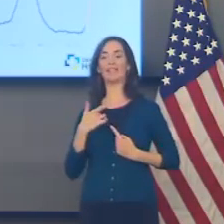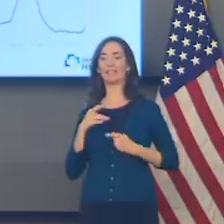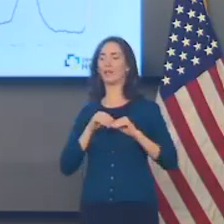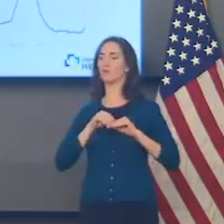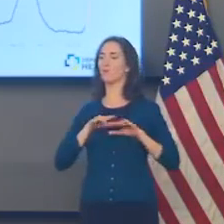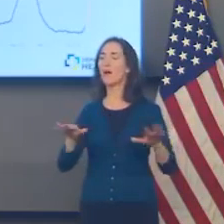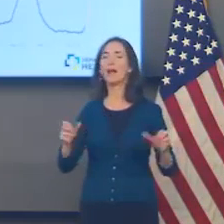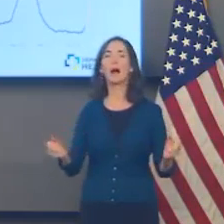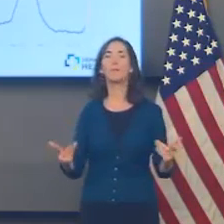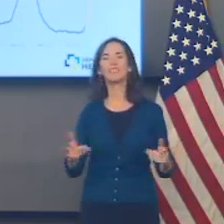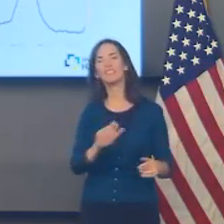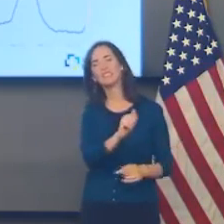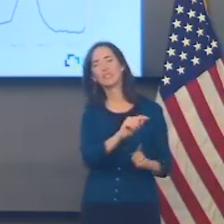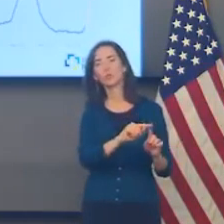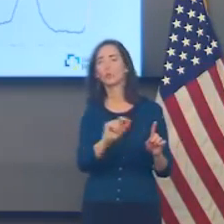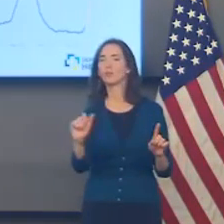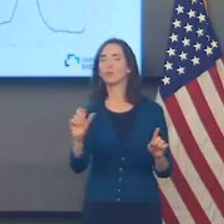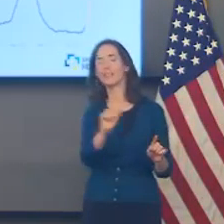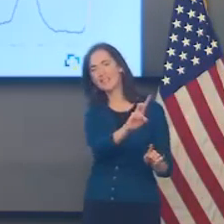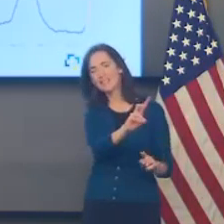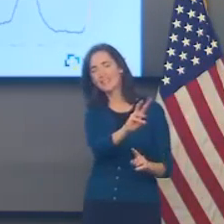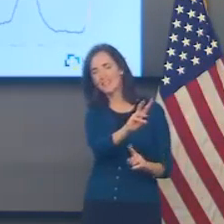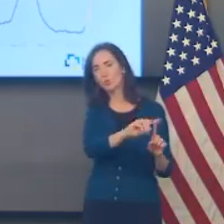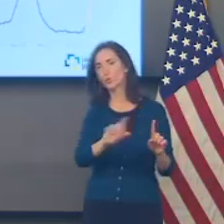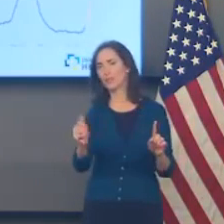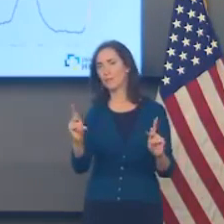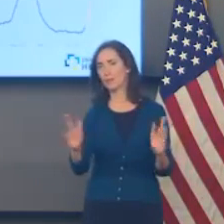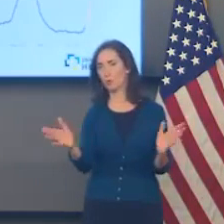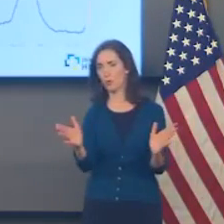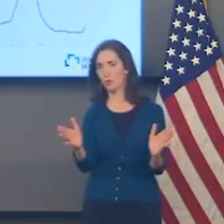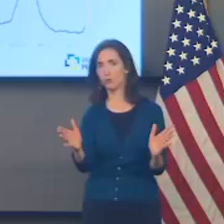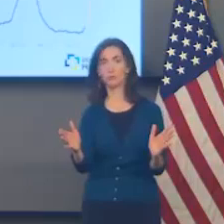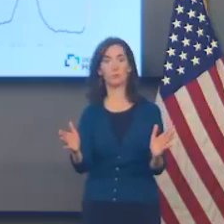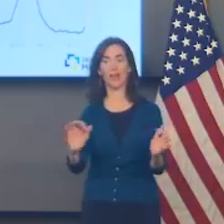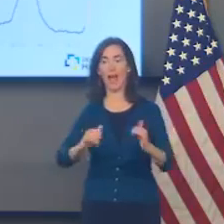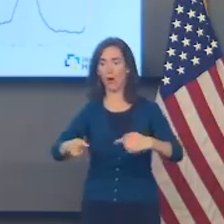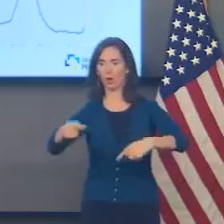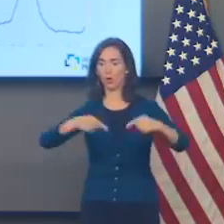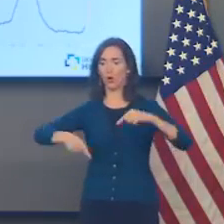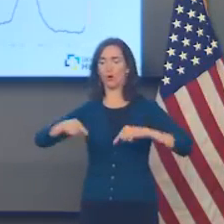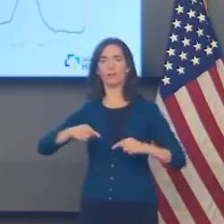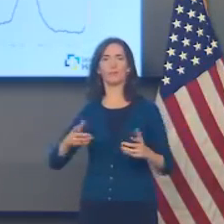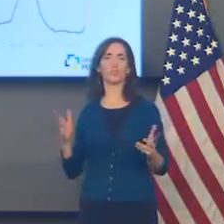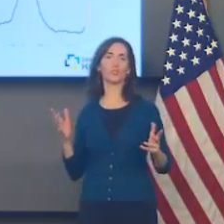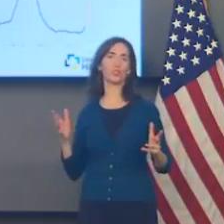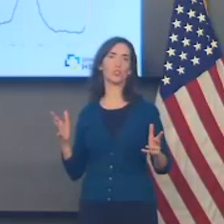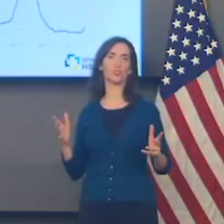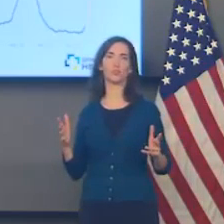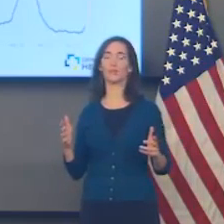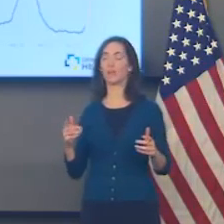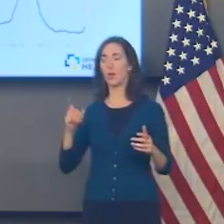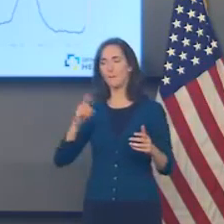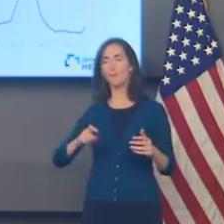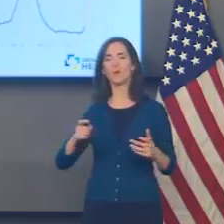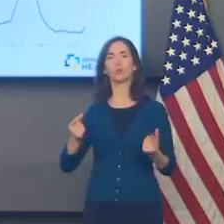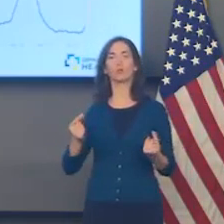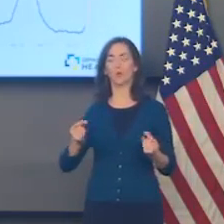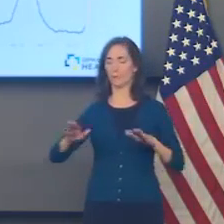six to 10 other people. It's hard to turn that around if you don't change behavior.